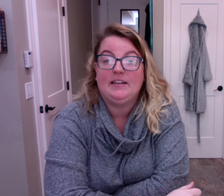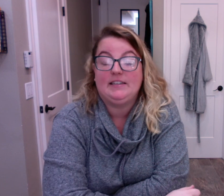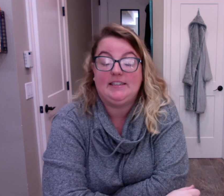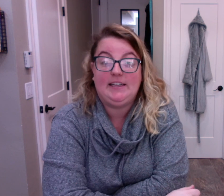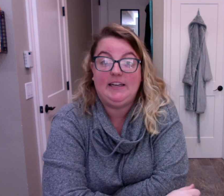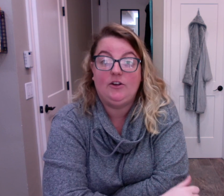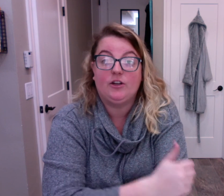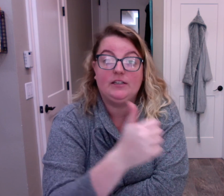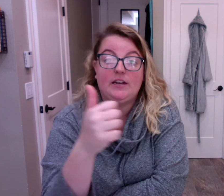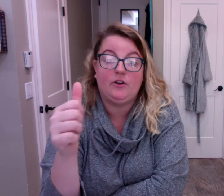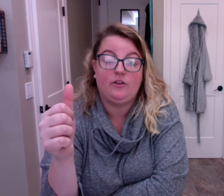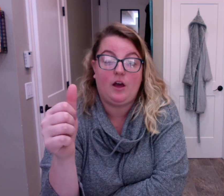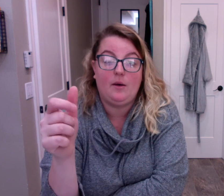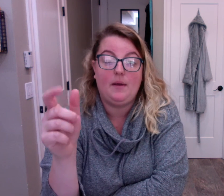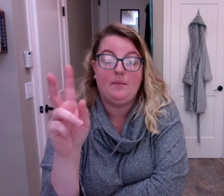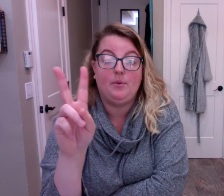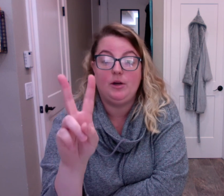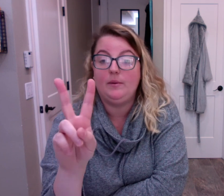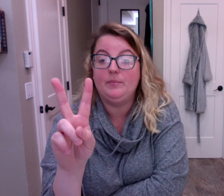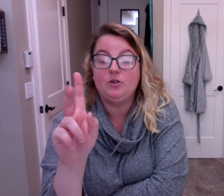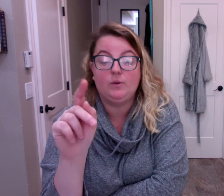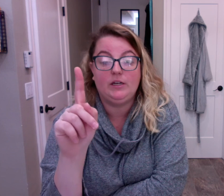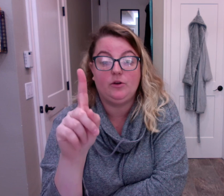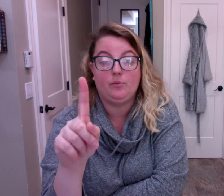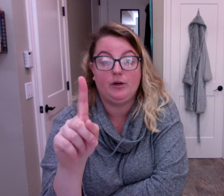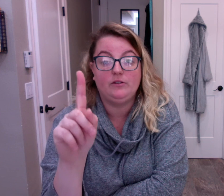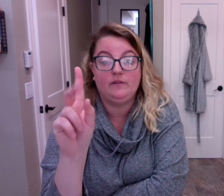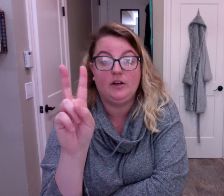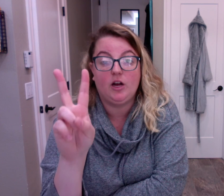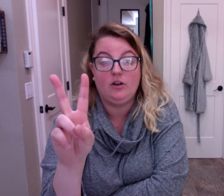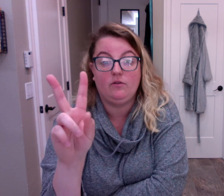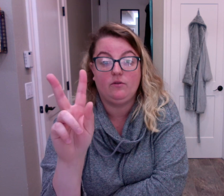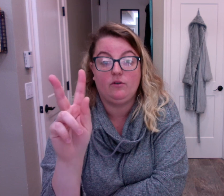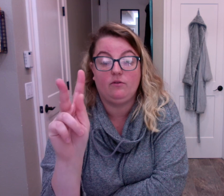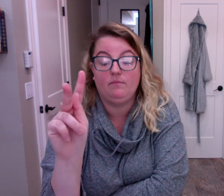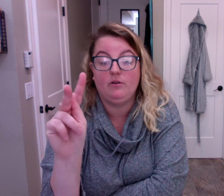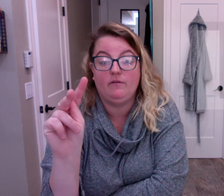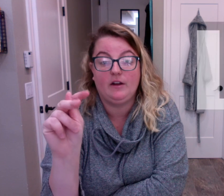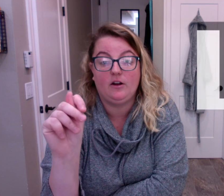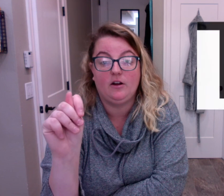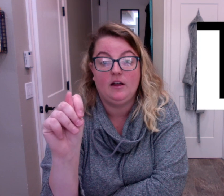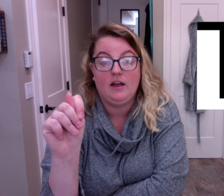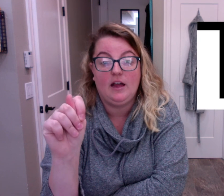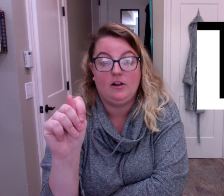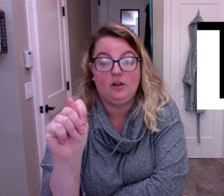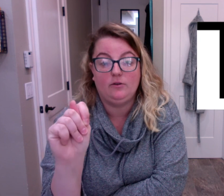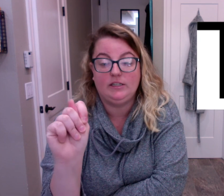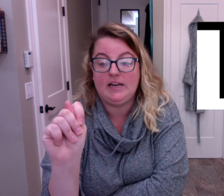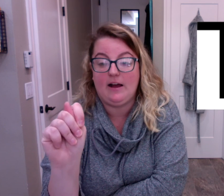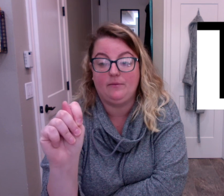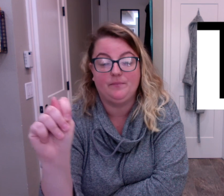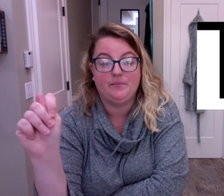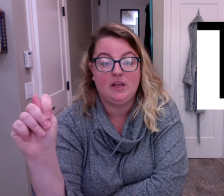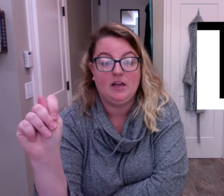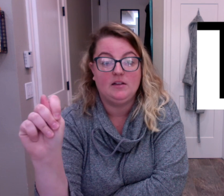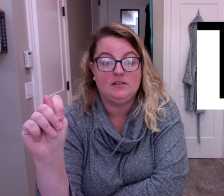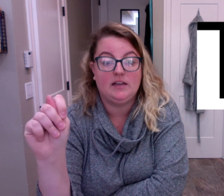T, you're going to take your thumb and put it in between your pointer finger and your middle finger and close it down. It's like